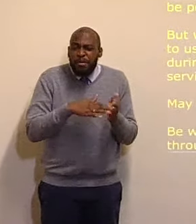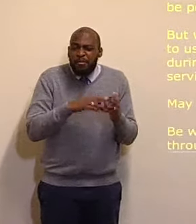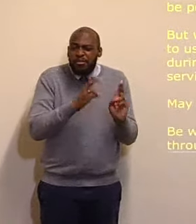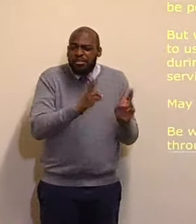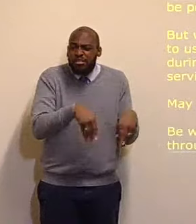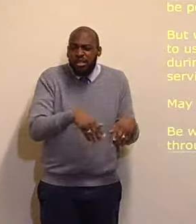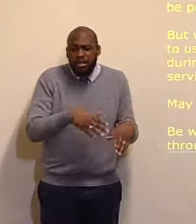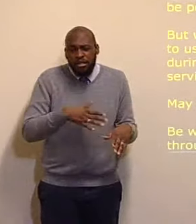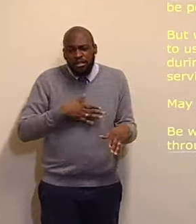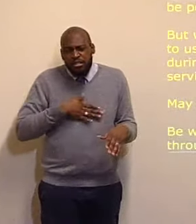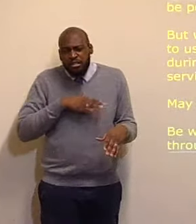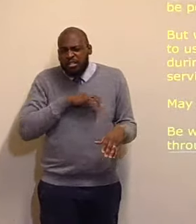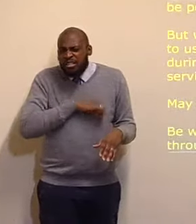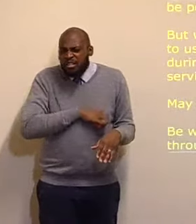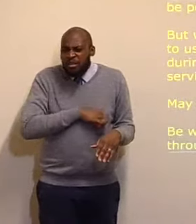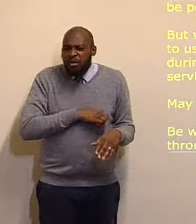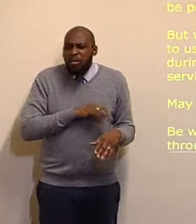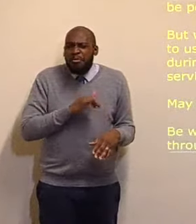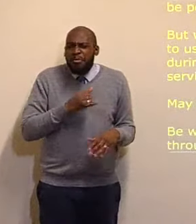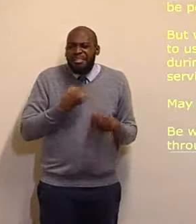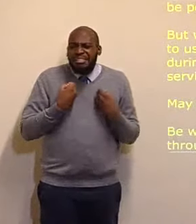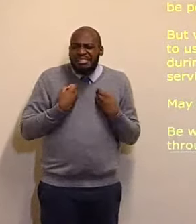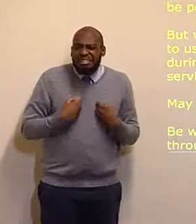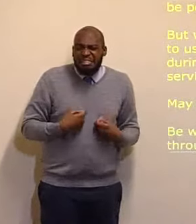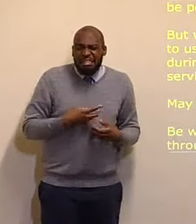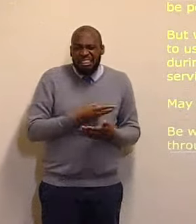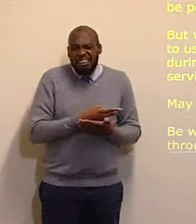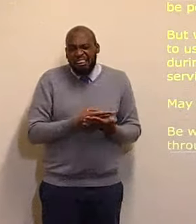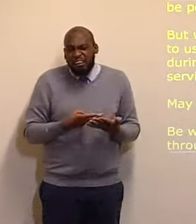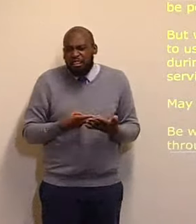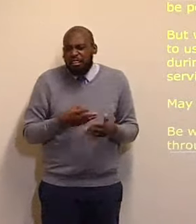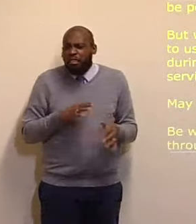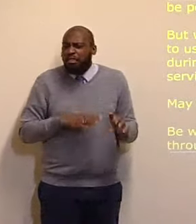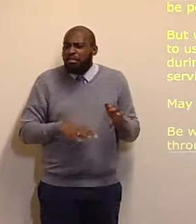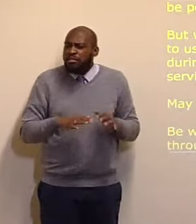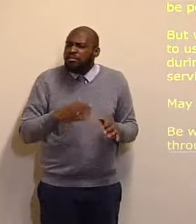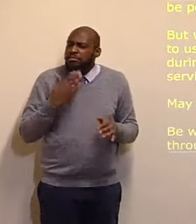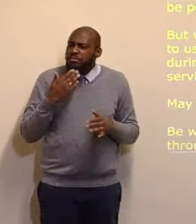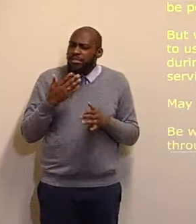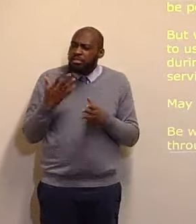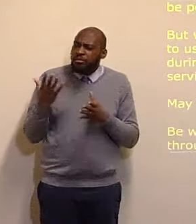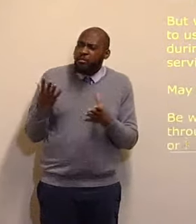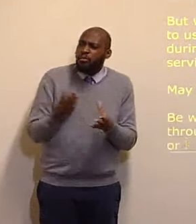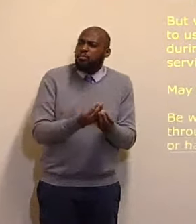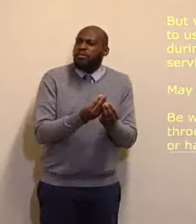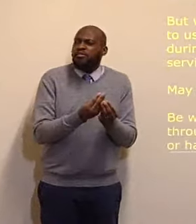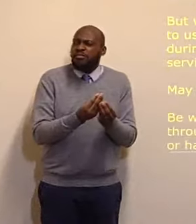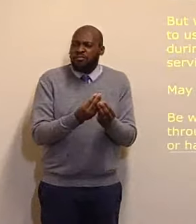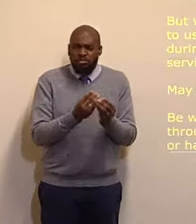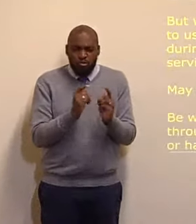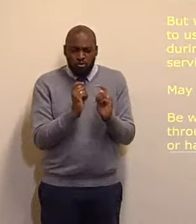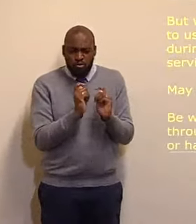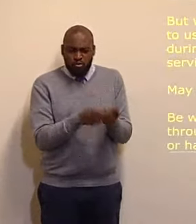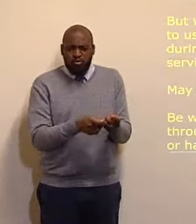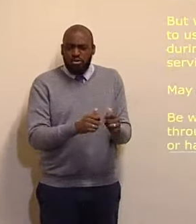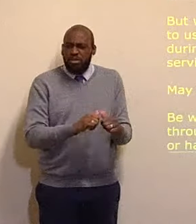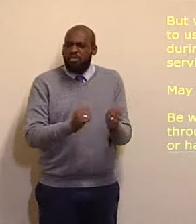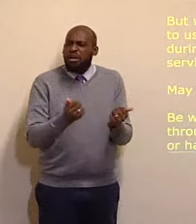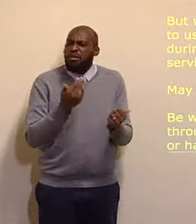aside, because of sickness, O Lord, we pray, that thou will do good to them, come and comfort them. O Lord,